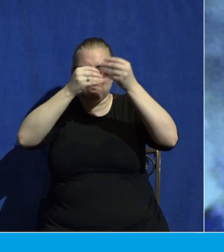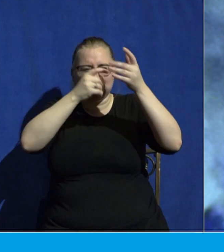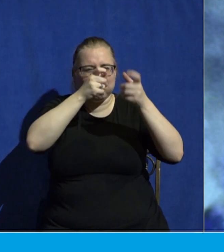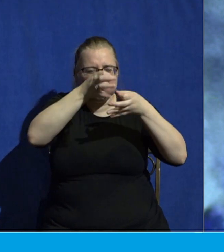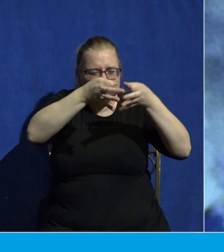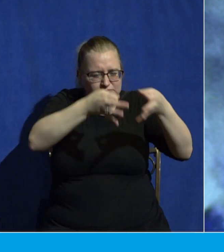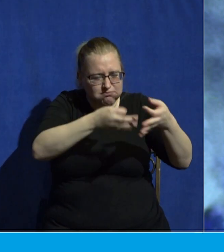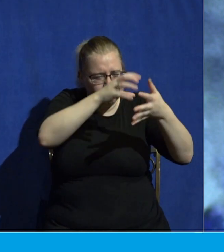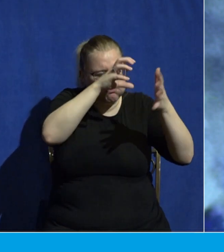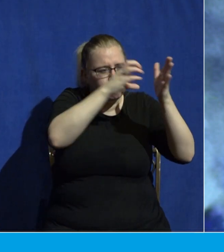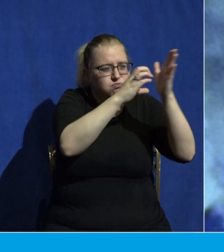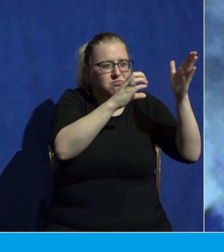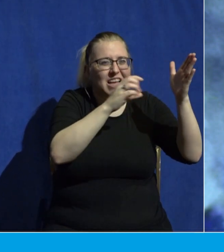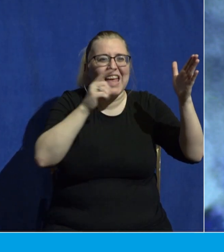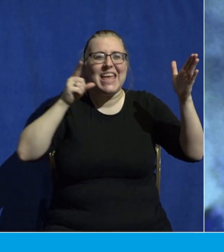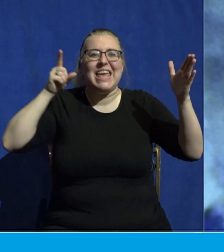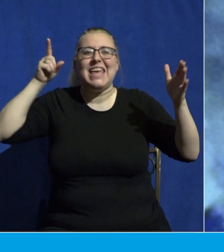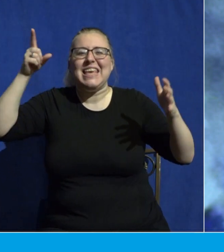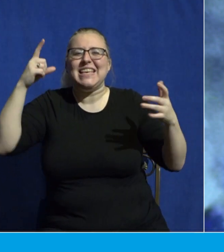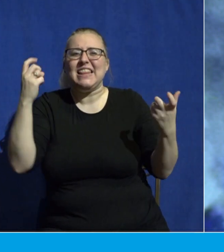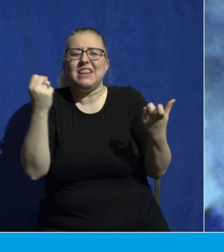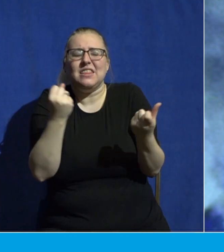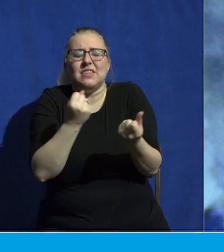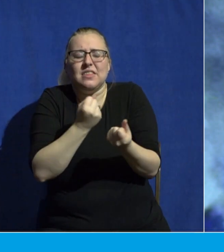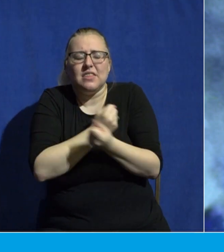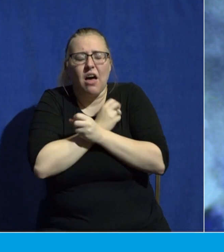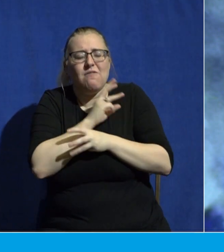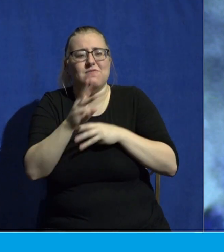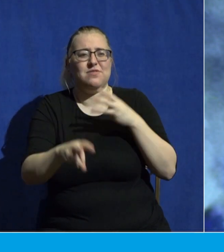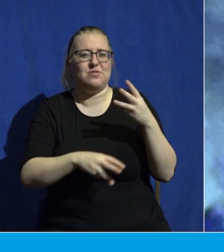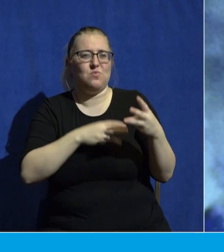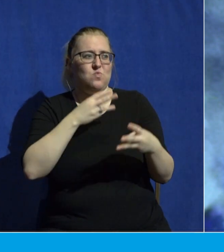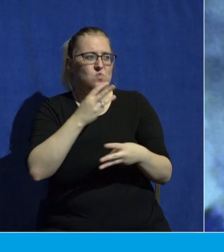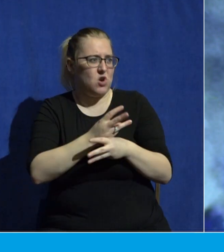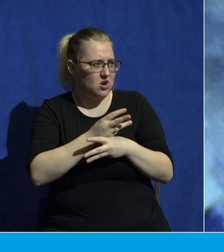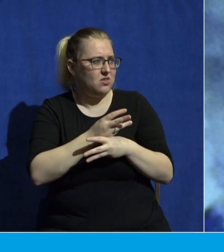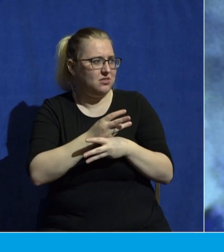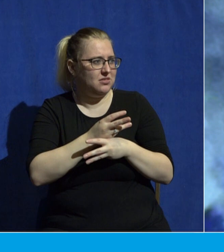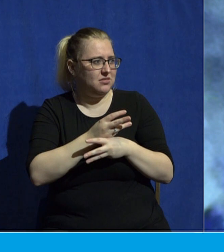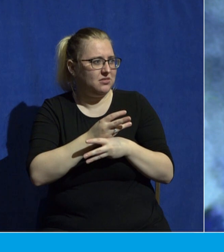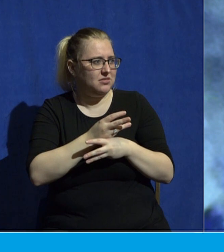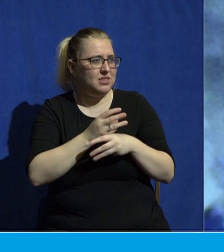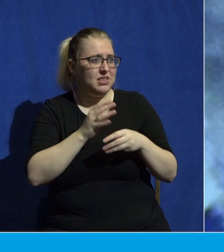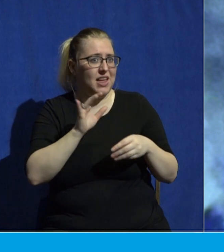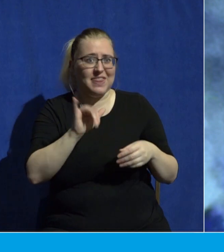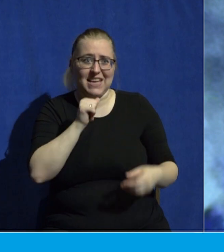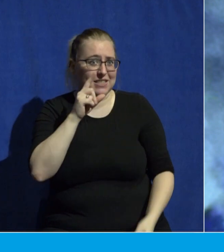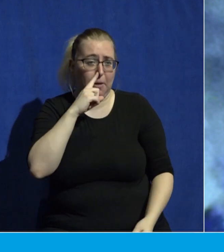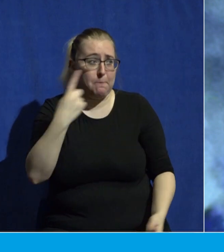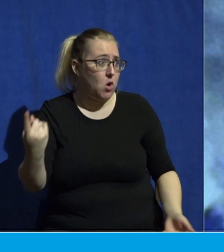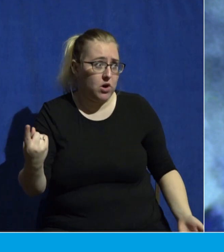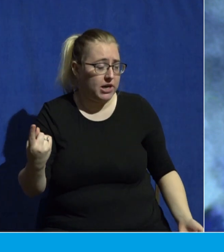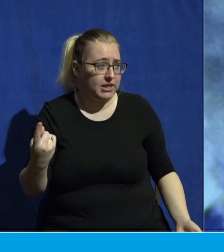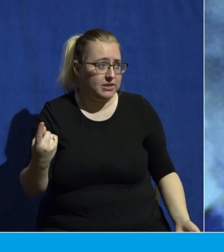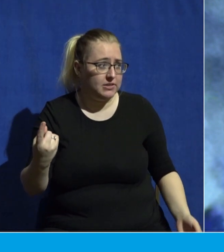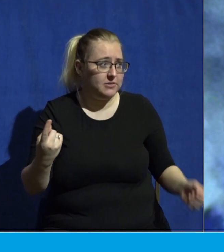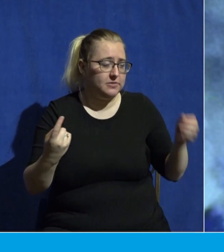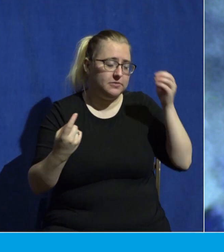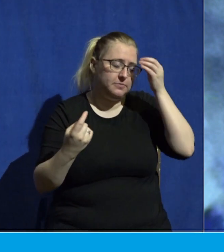world. He so loved the world. And this is anything but boring. This is anything but